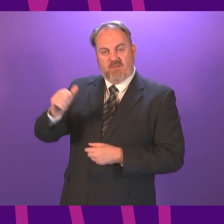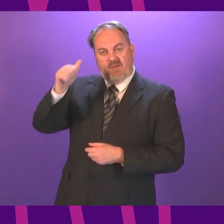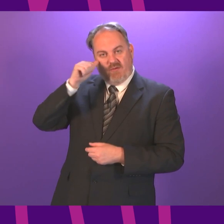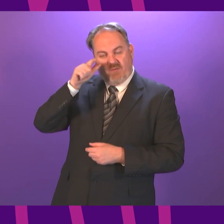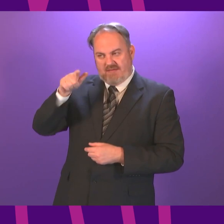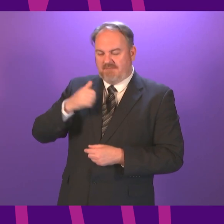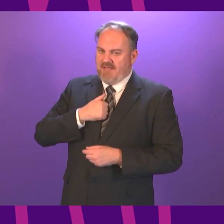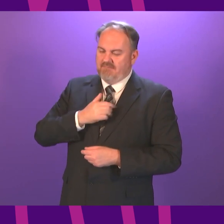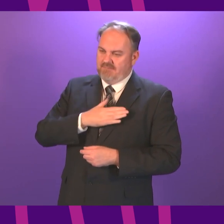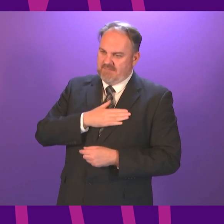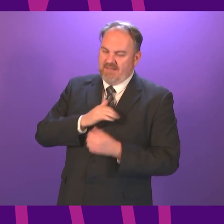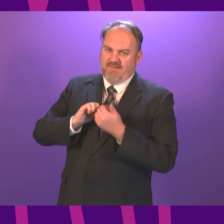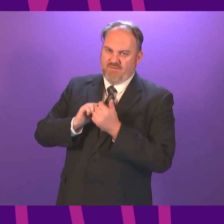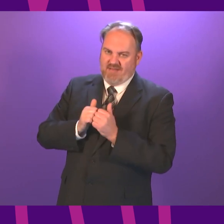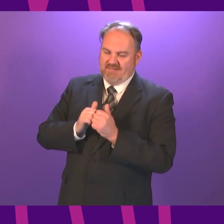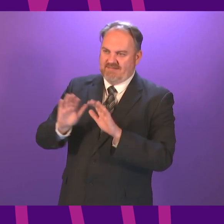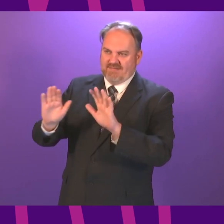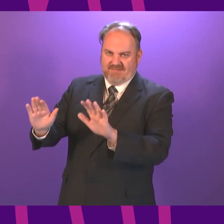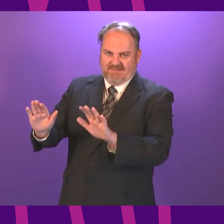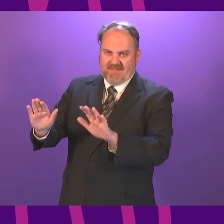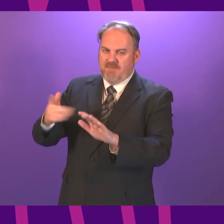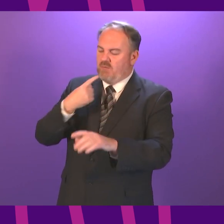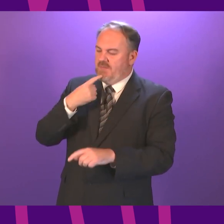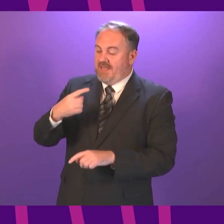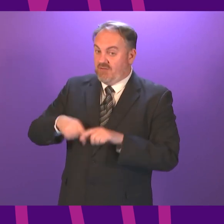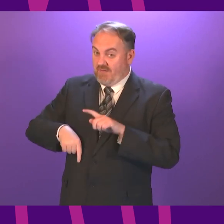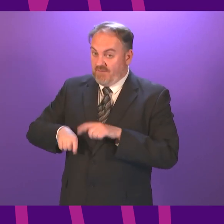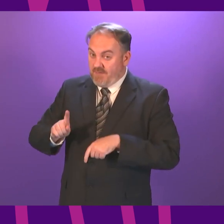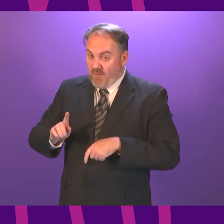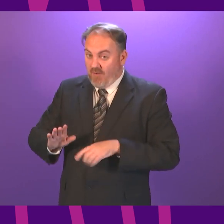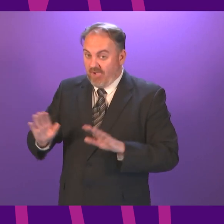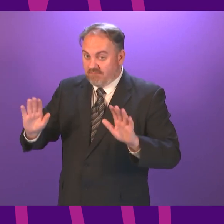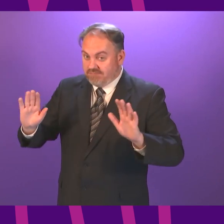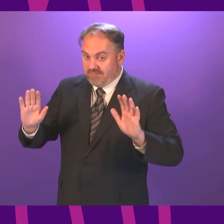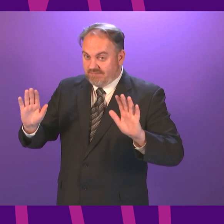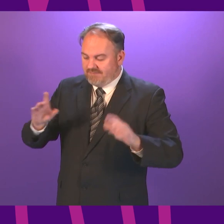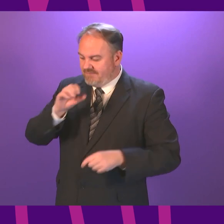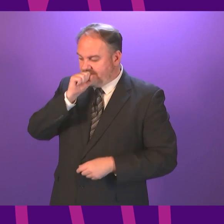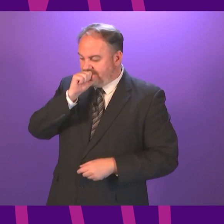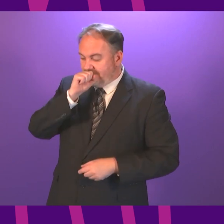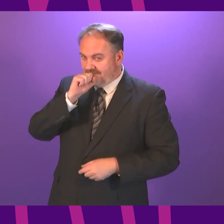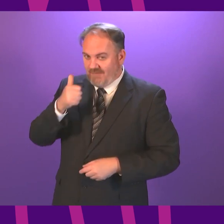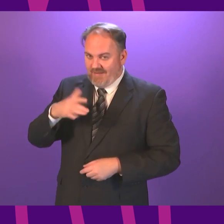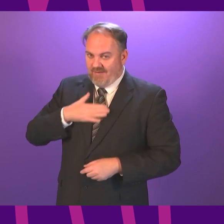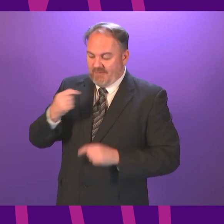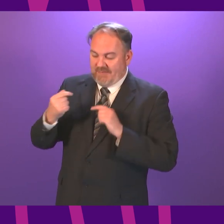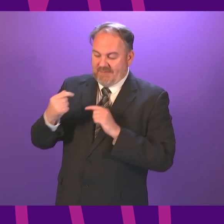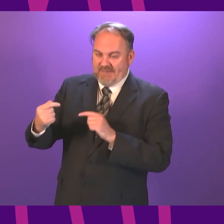good and dear friend of mine I am going to stay completely clear of the issue of football in the duration of my answer today